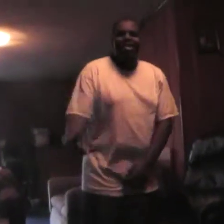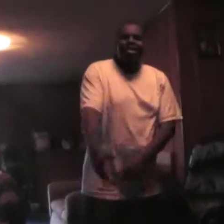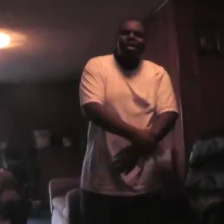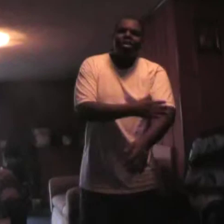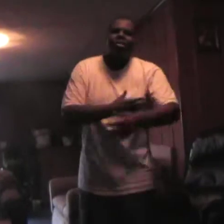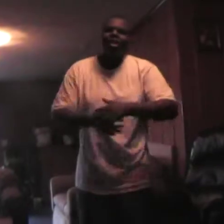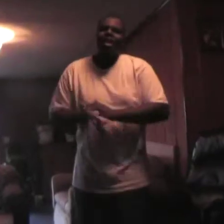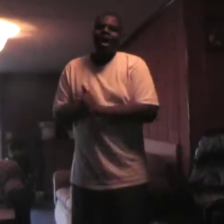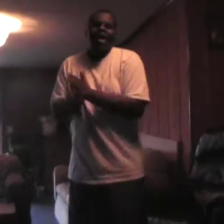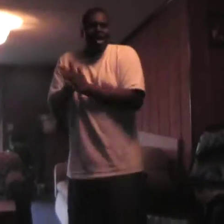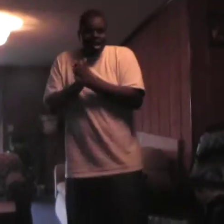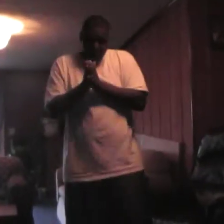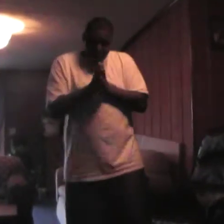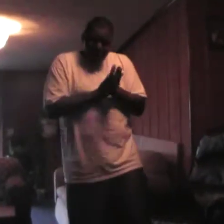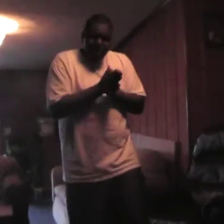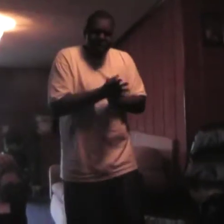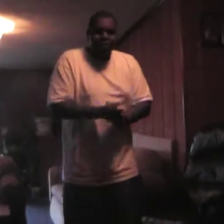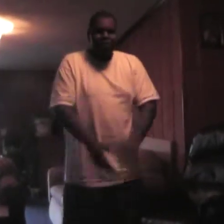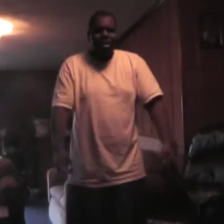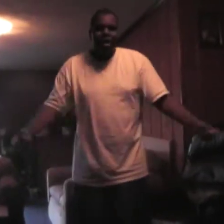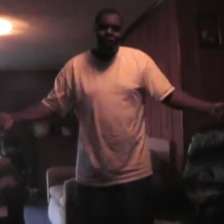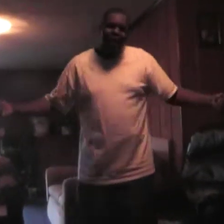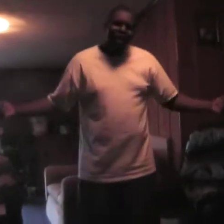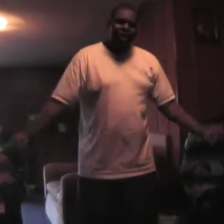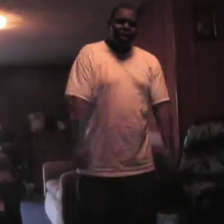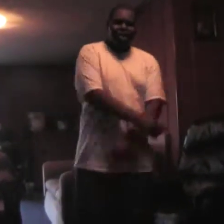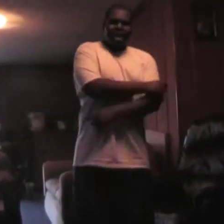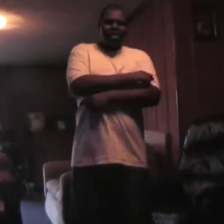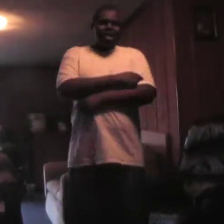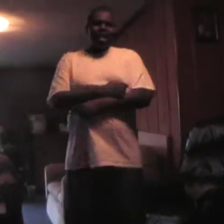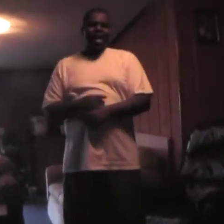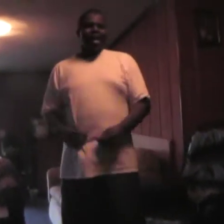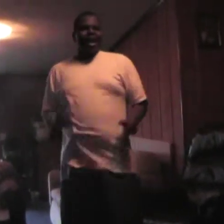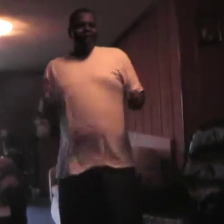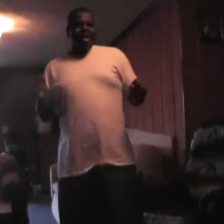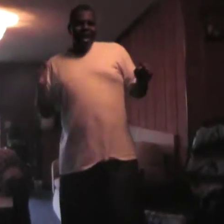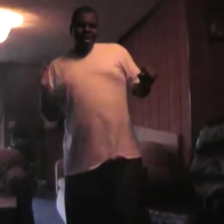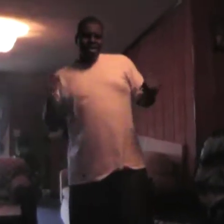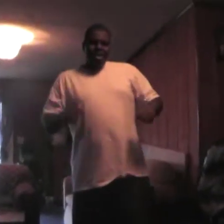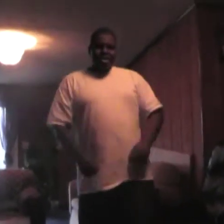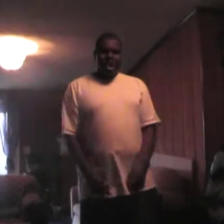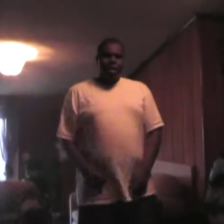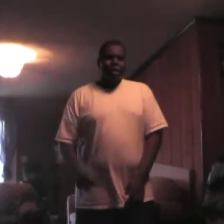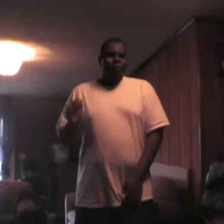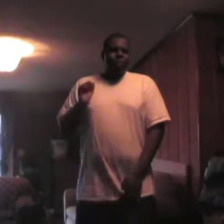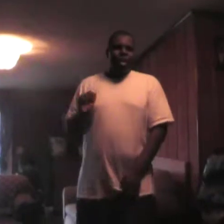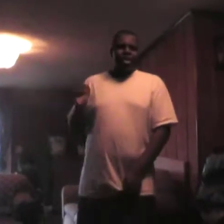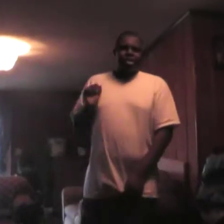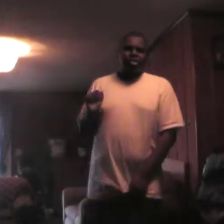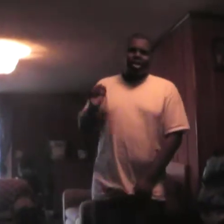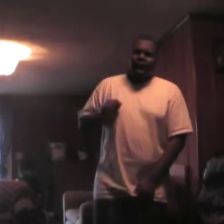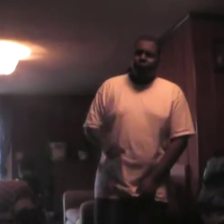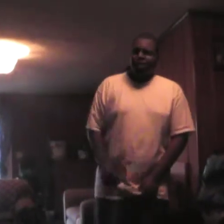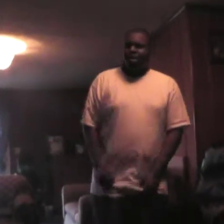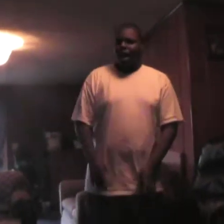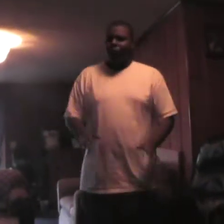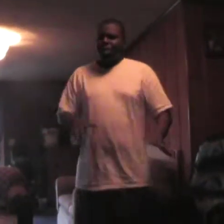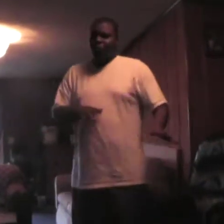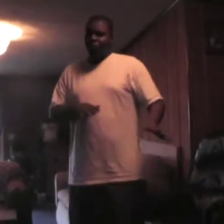I'm still on the lot. Everybody know me, I buy cars out the lot. I'm not a young jock, but welcome to the copy shop. Whenever